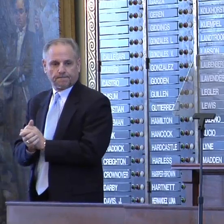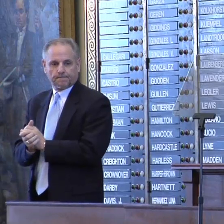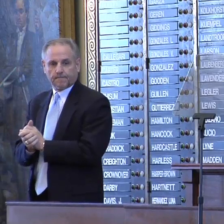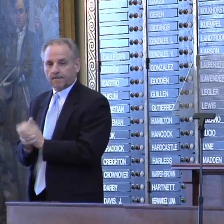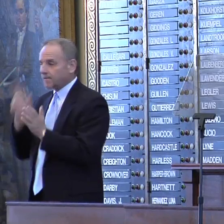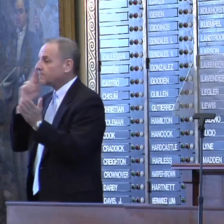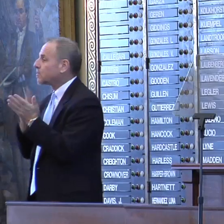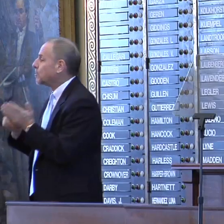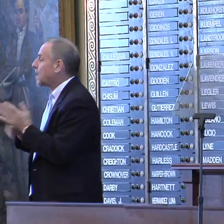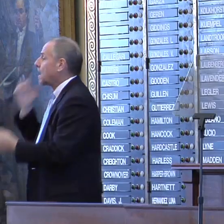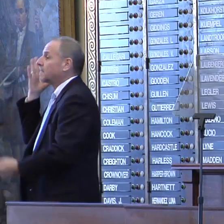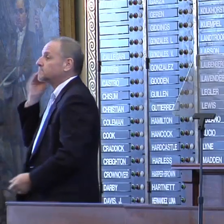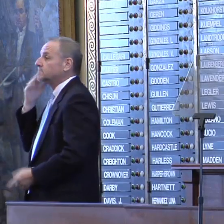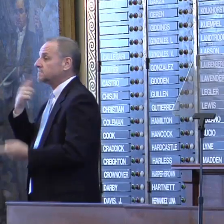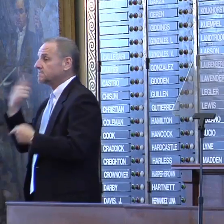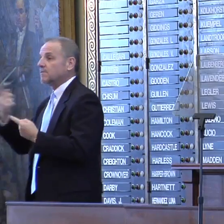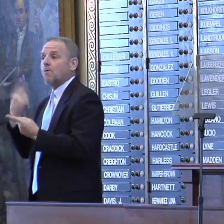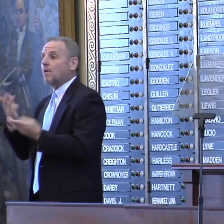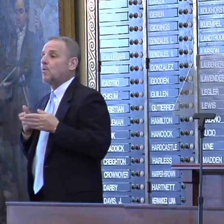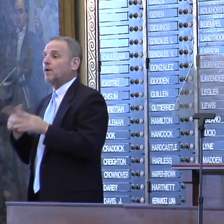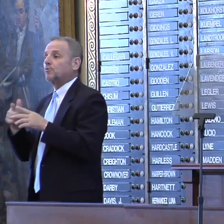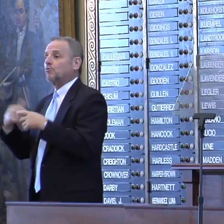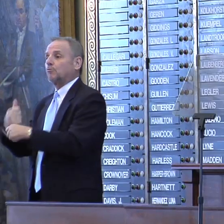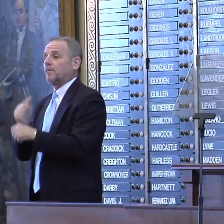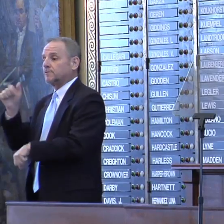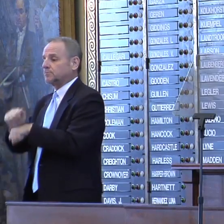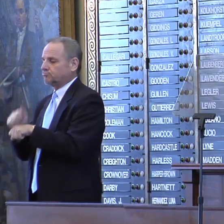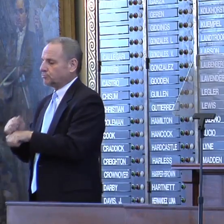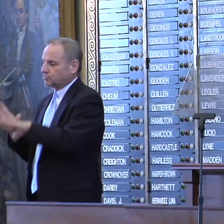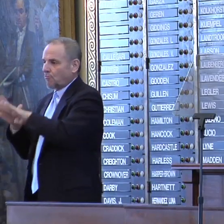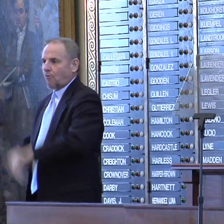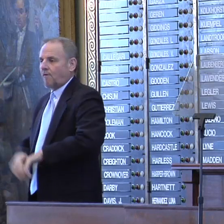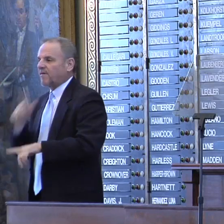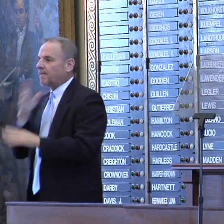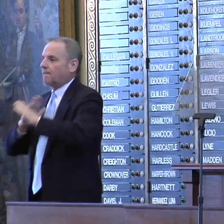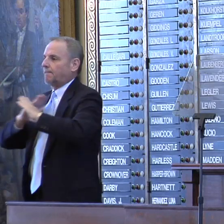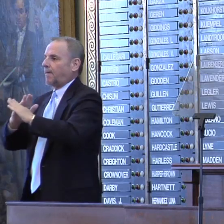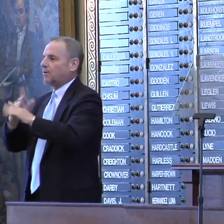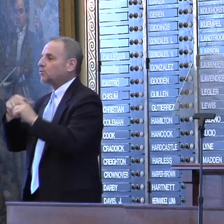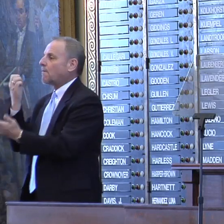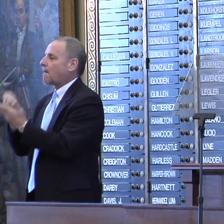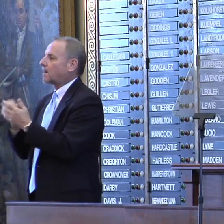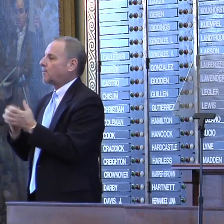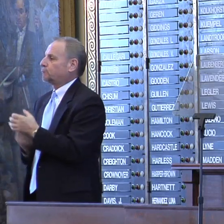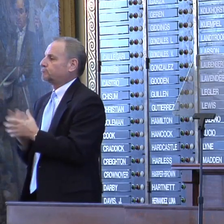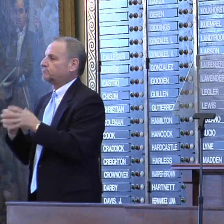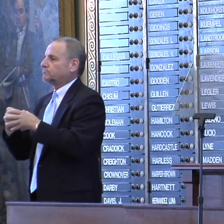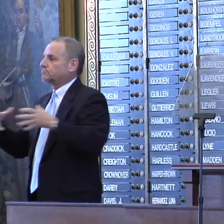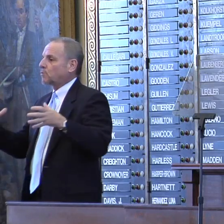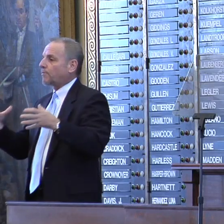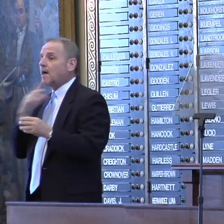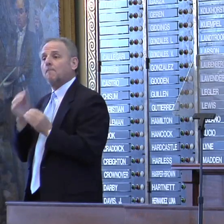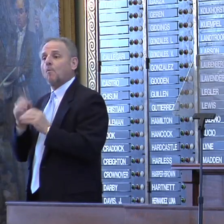Research and experience tell us that the only way to create those jobs is to knock down the senseless obstacles to economic growth. And for